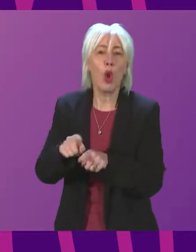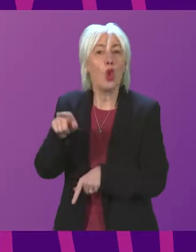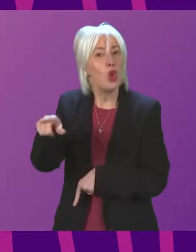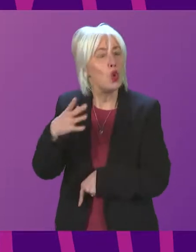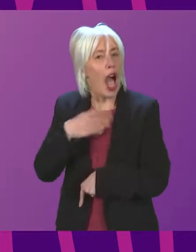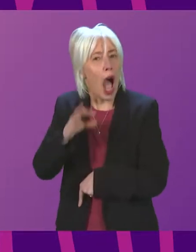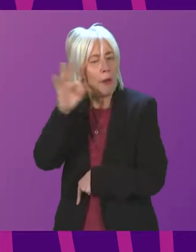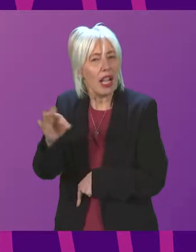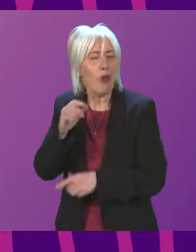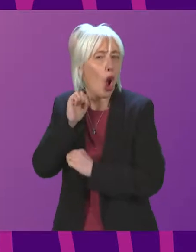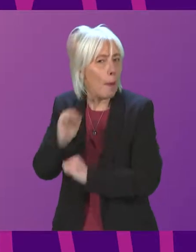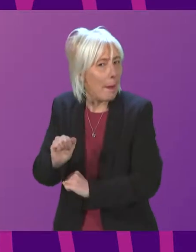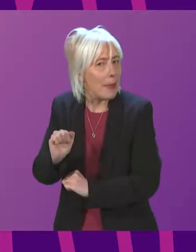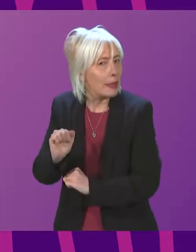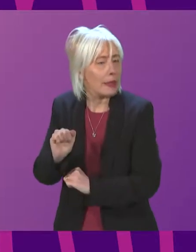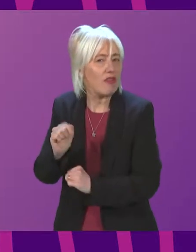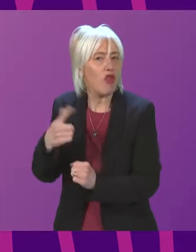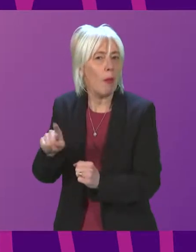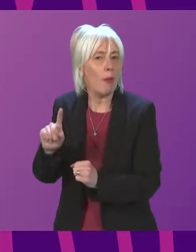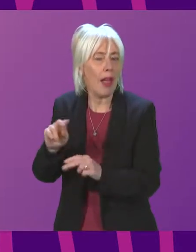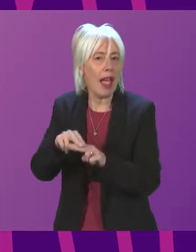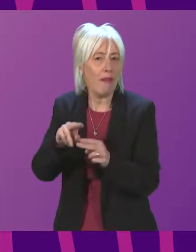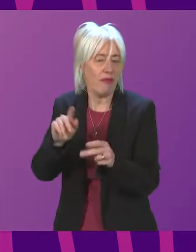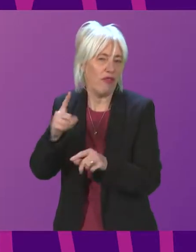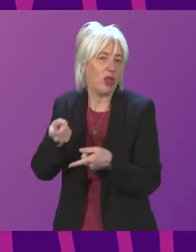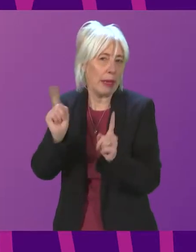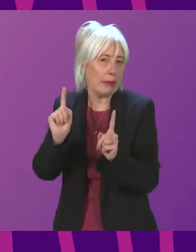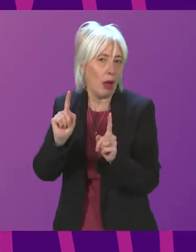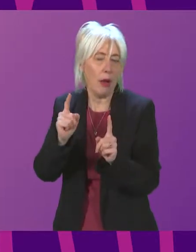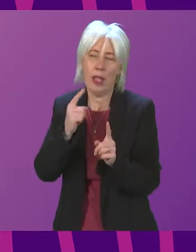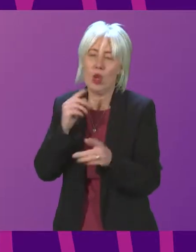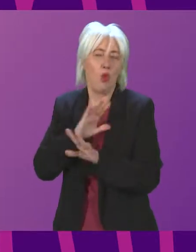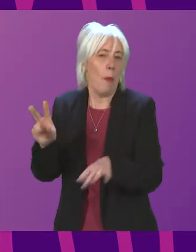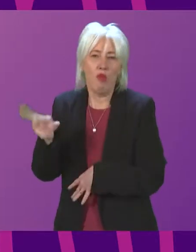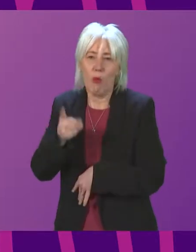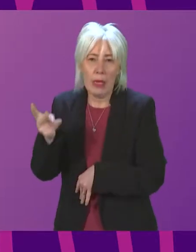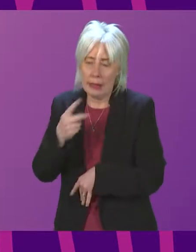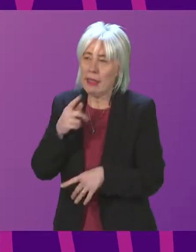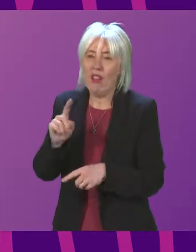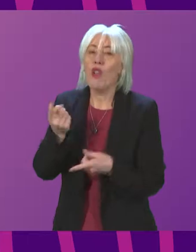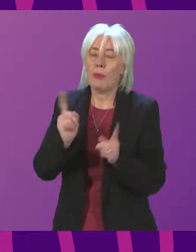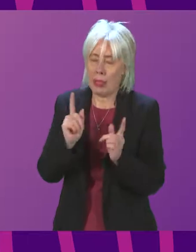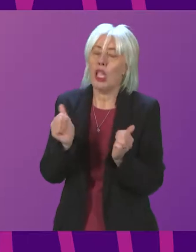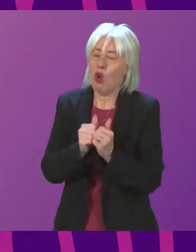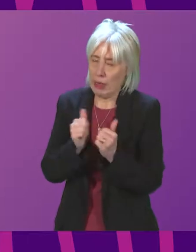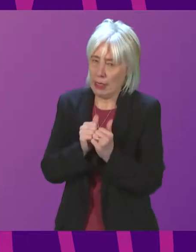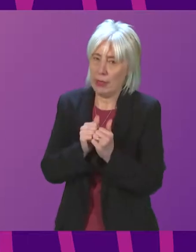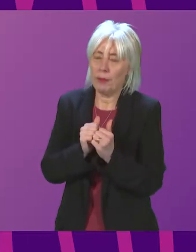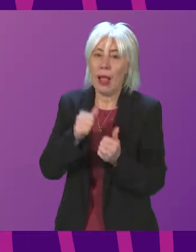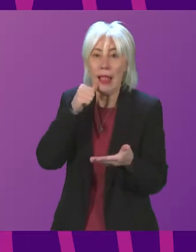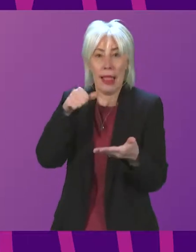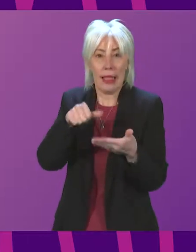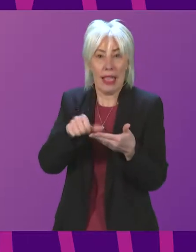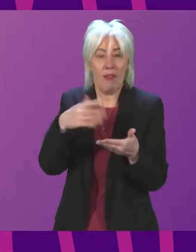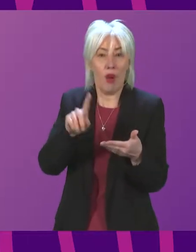First Minister that such disrespect would not be repeated, to which the First Minister agreed. A letter from the First Minister to you